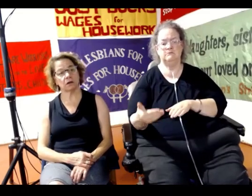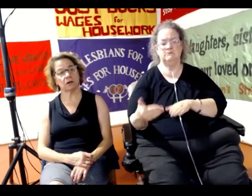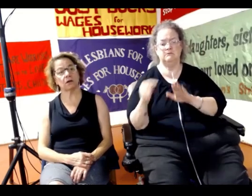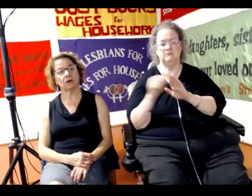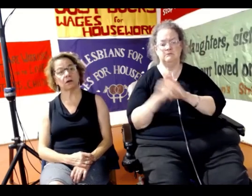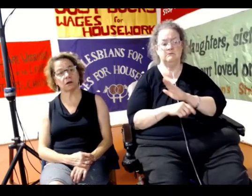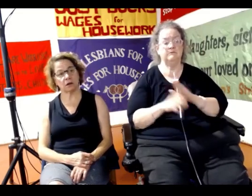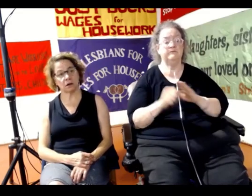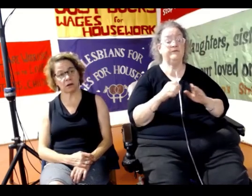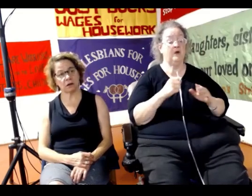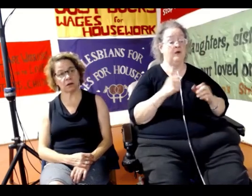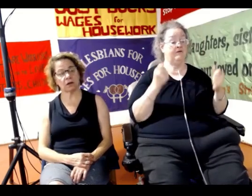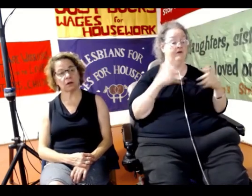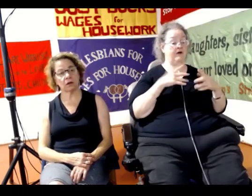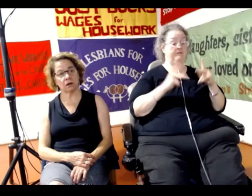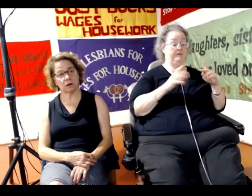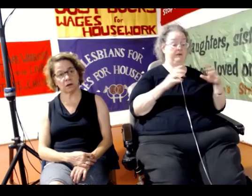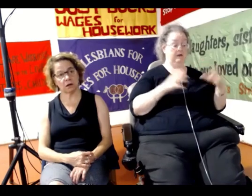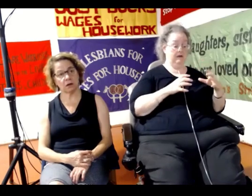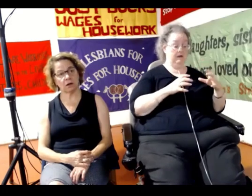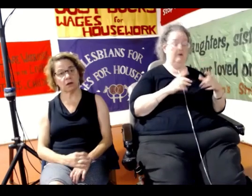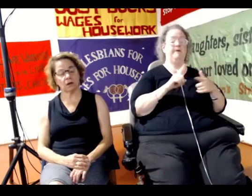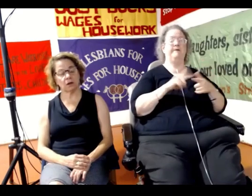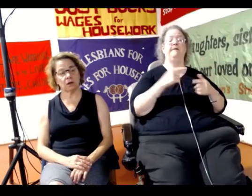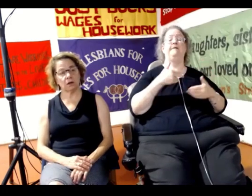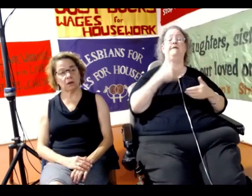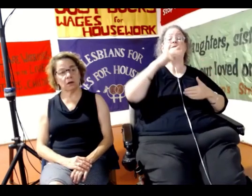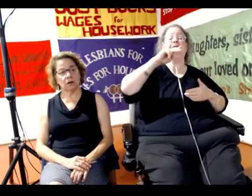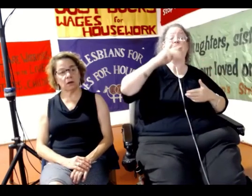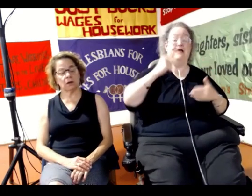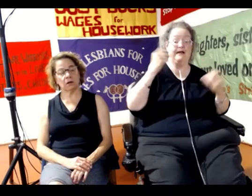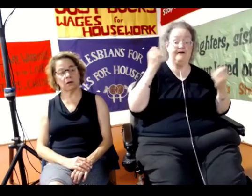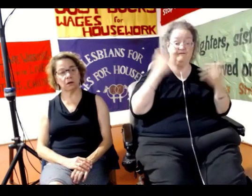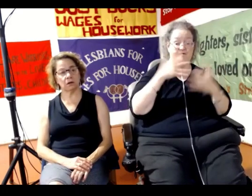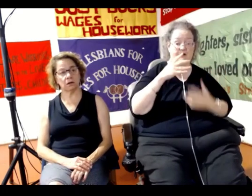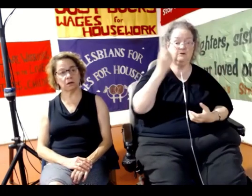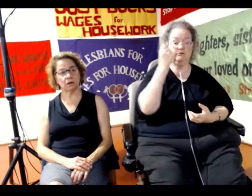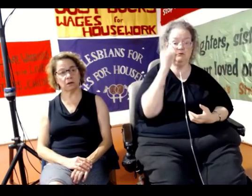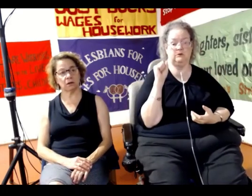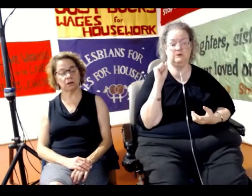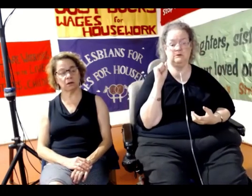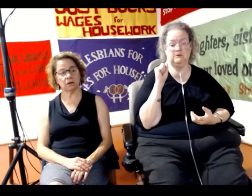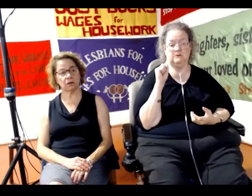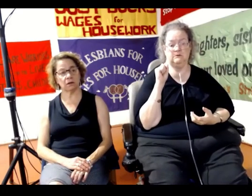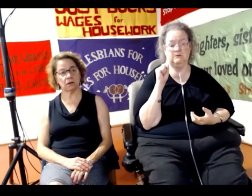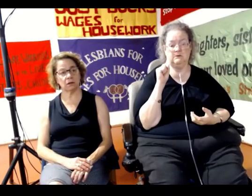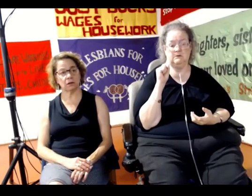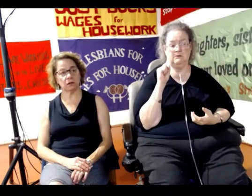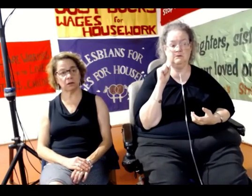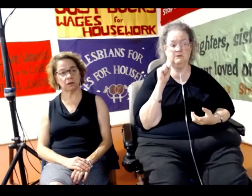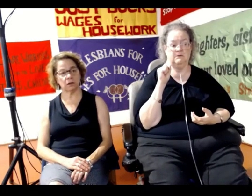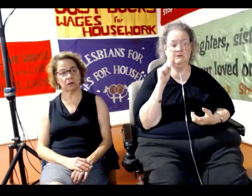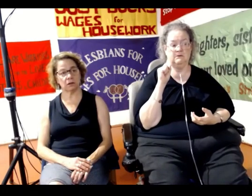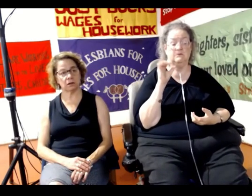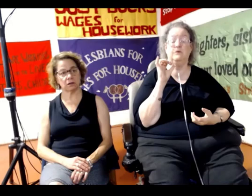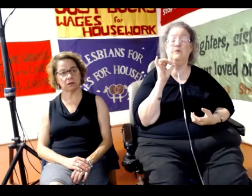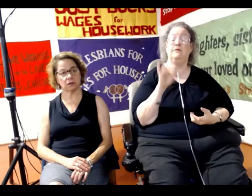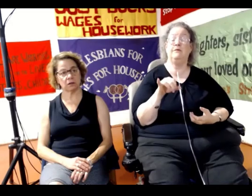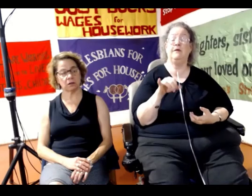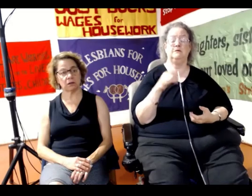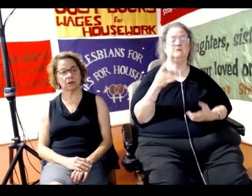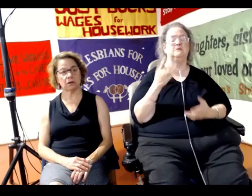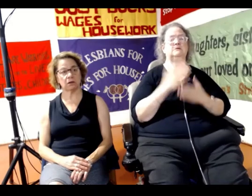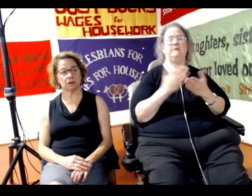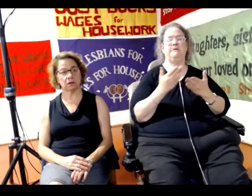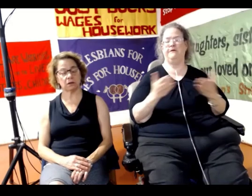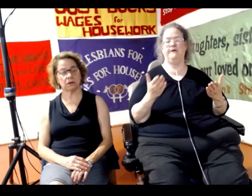And the next fear is protest. So, that is basically, I think, some of the